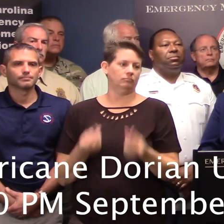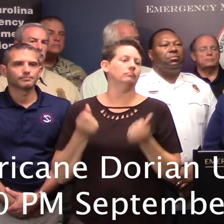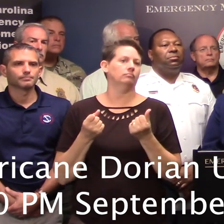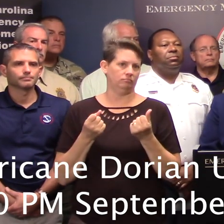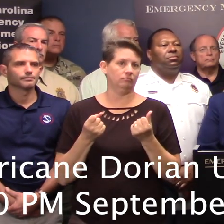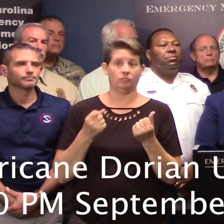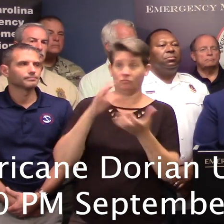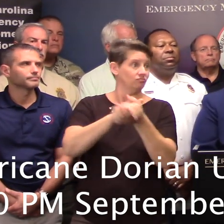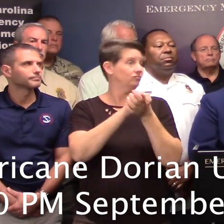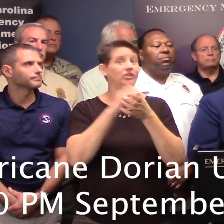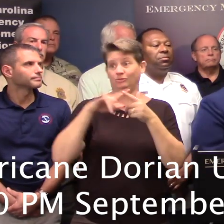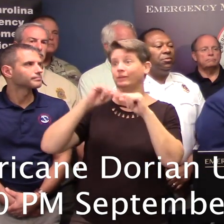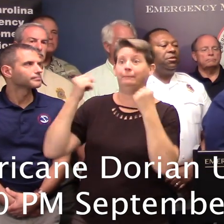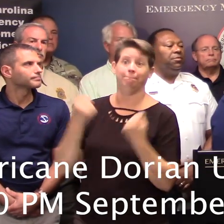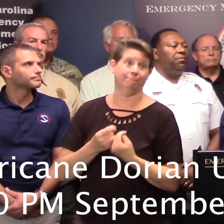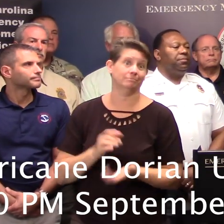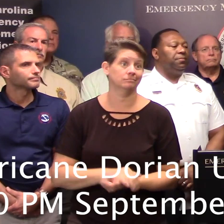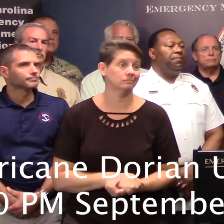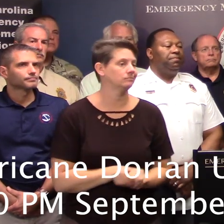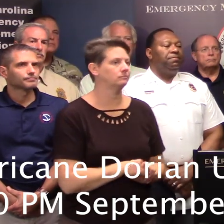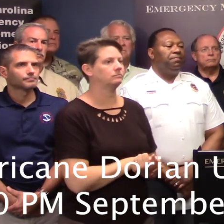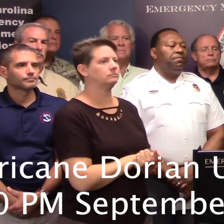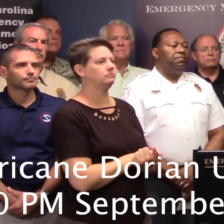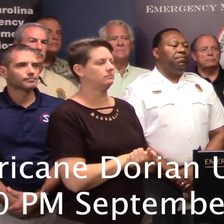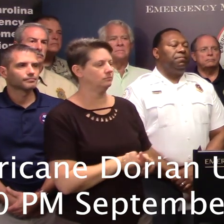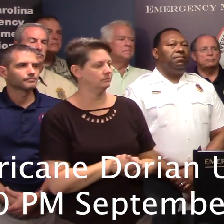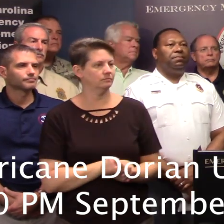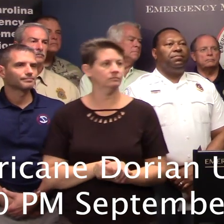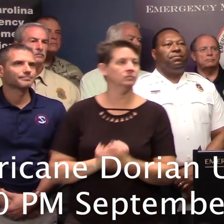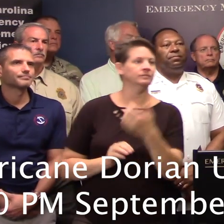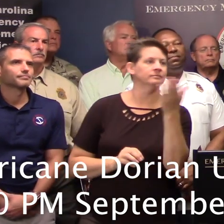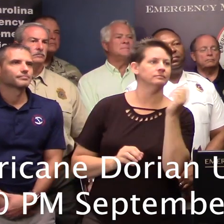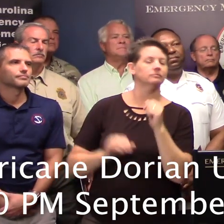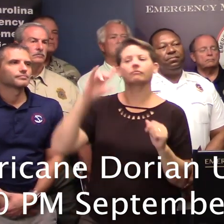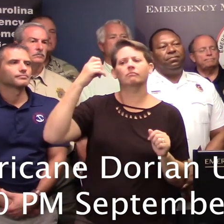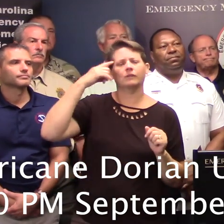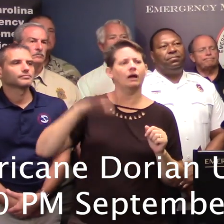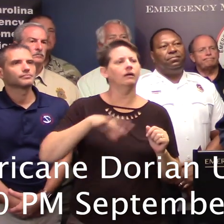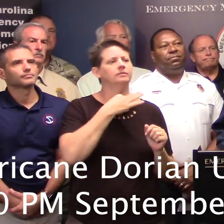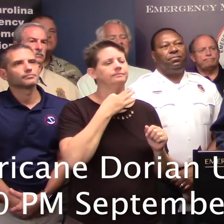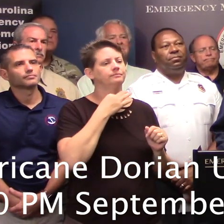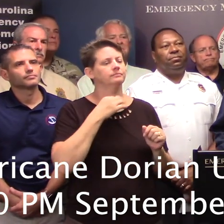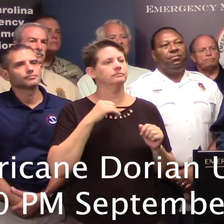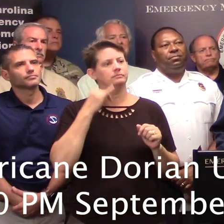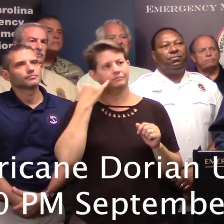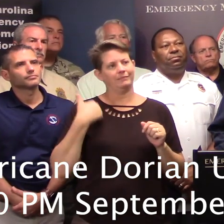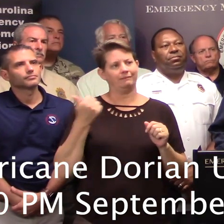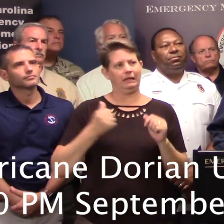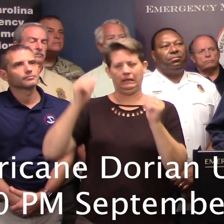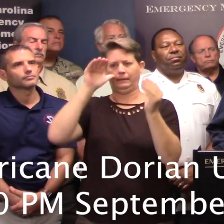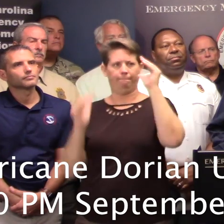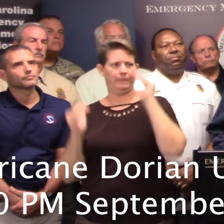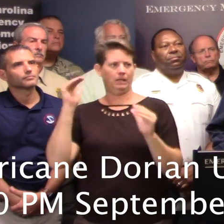congratulations to the team. Go ahead. Governor, I was wondering if there are any comparisons